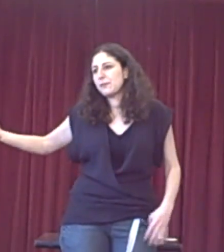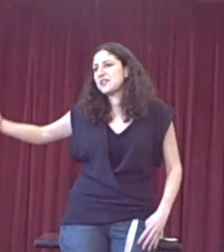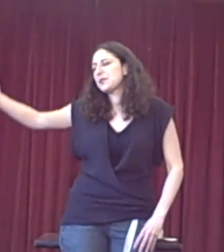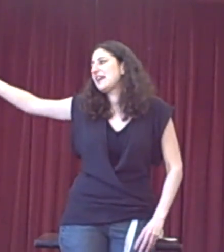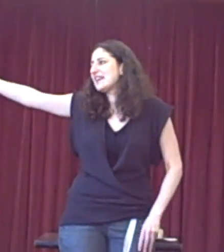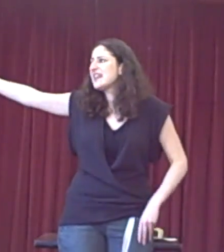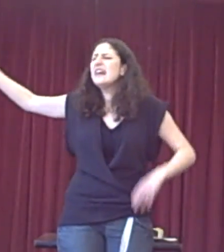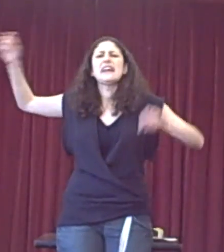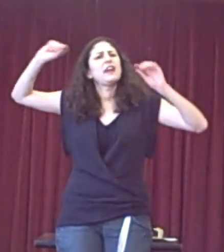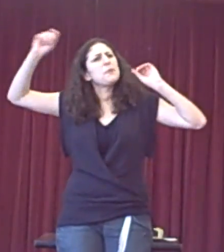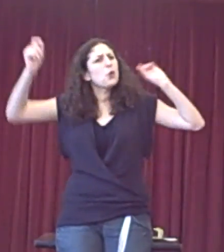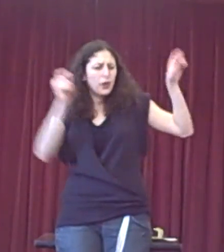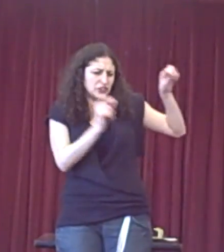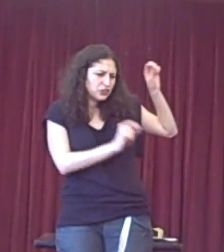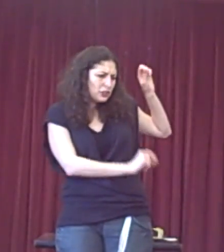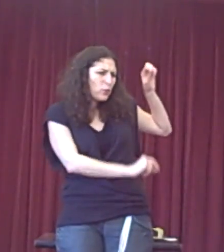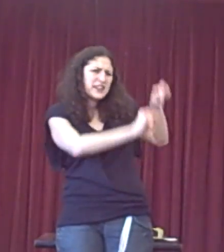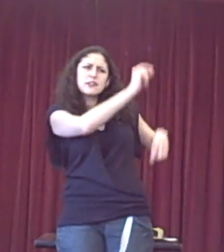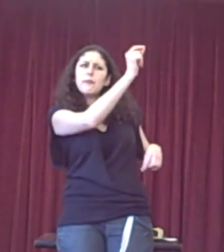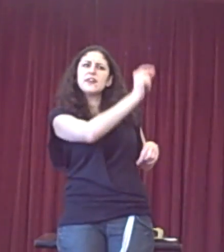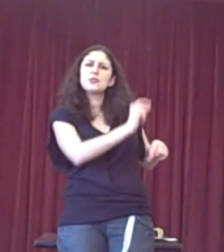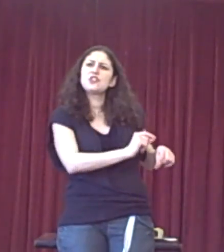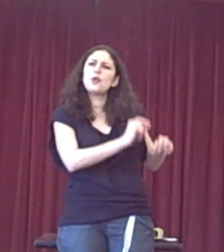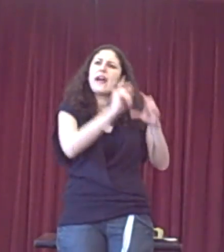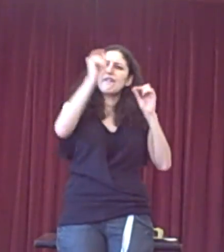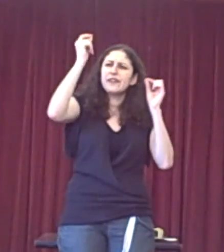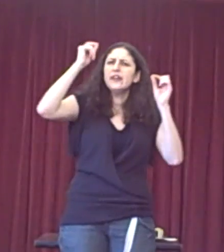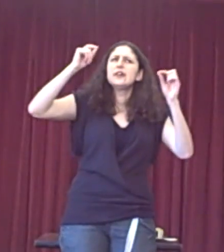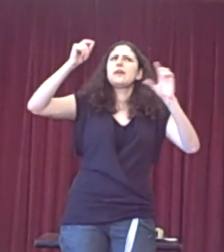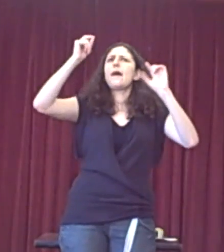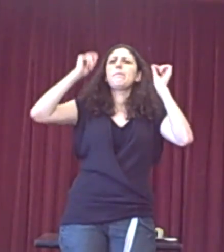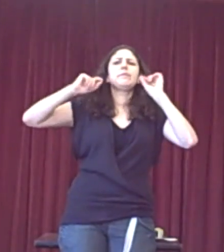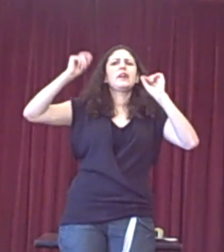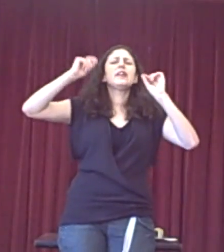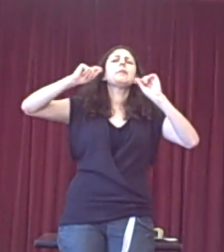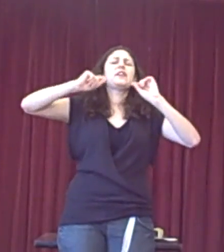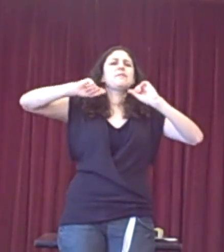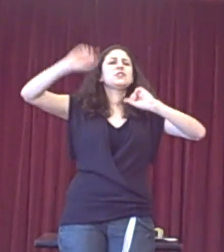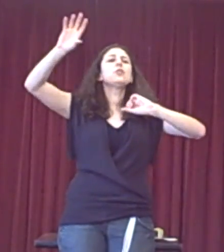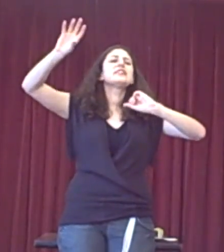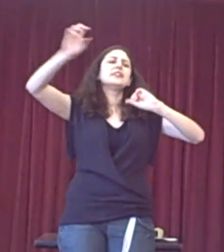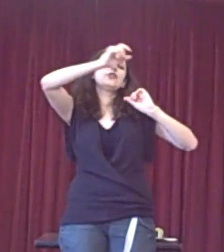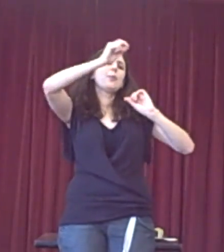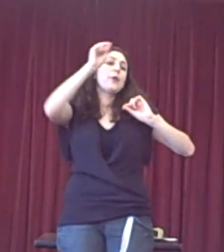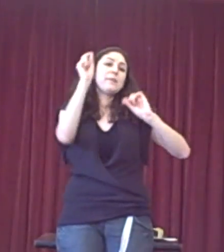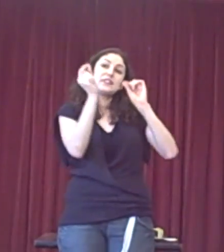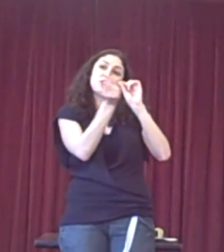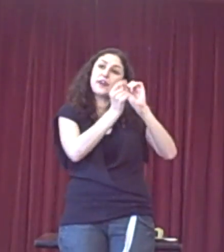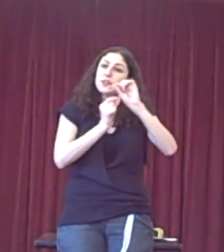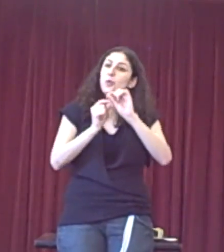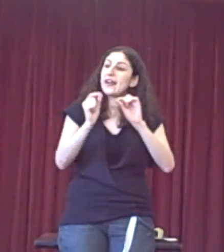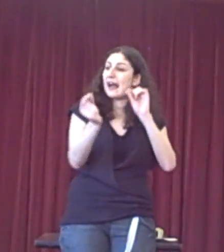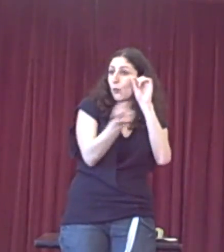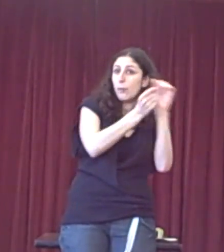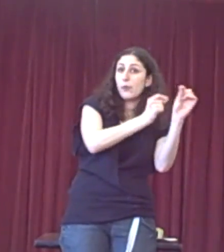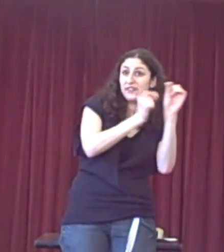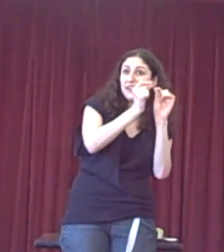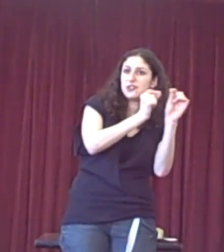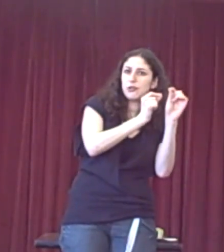rebuttal is, and I'm not quite sure what it's a rebuttal to, a little bit of me is not listening to your point because I'm trying to work out what point is your